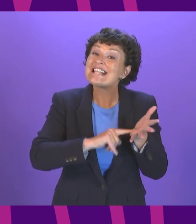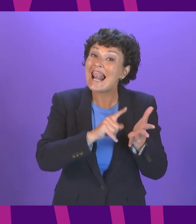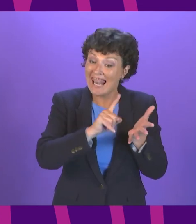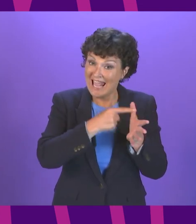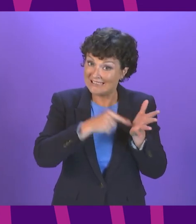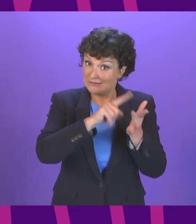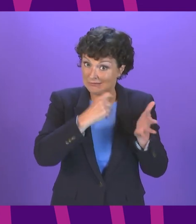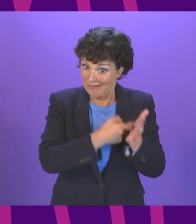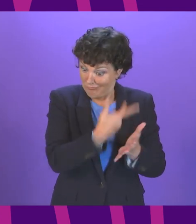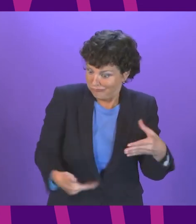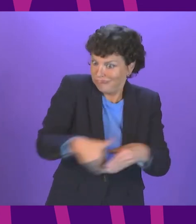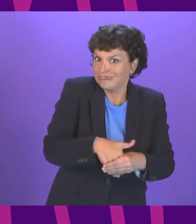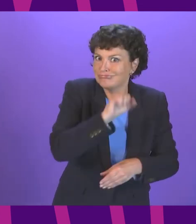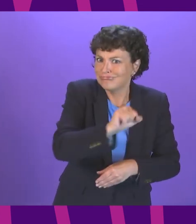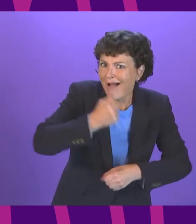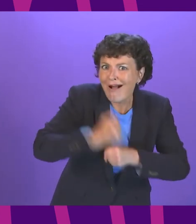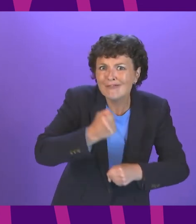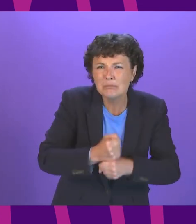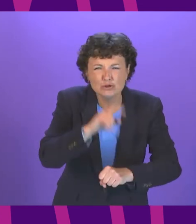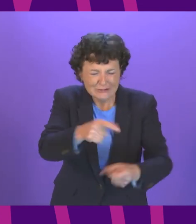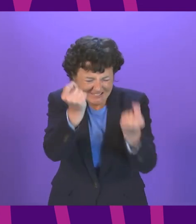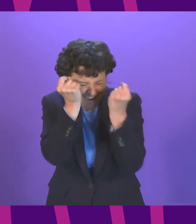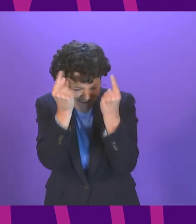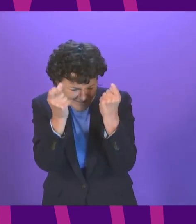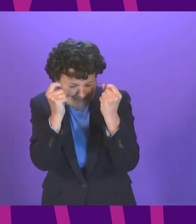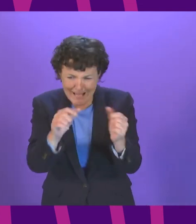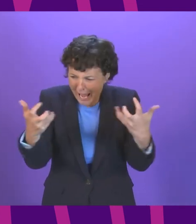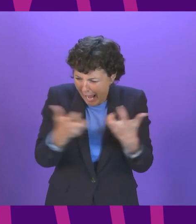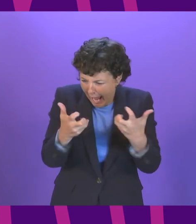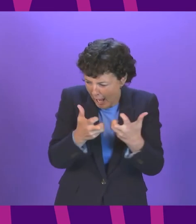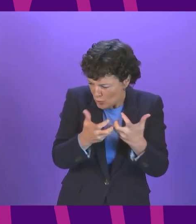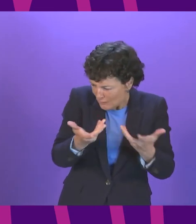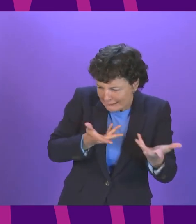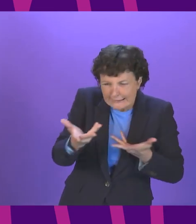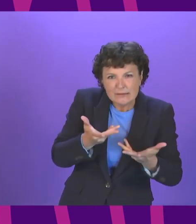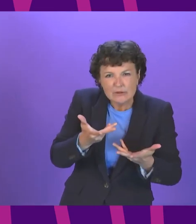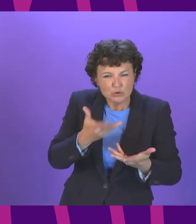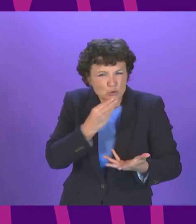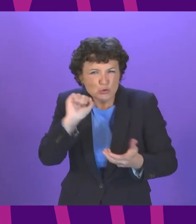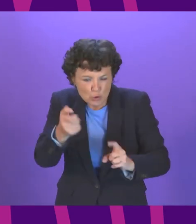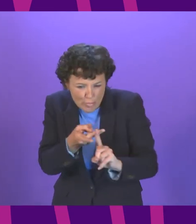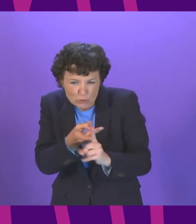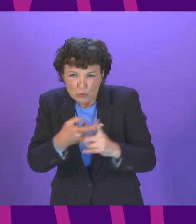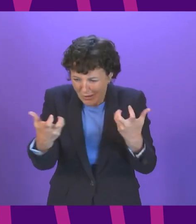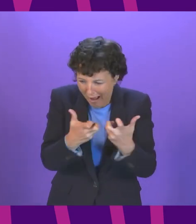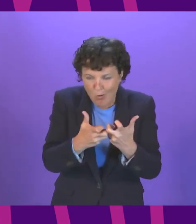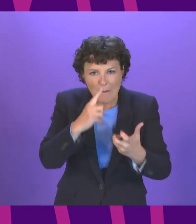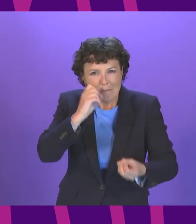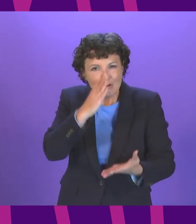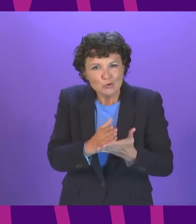who understands the industry from the inside out who knows how to use the toolbox to deliver that transition